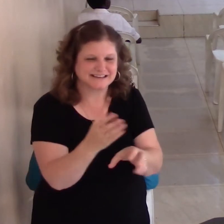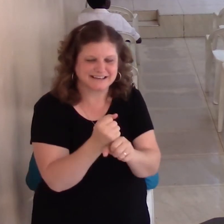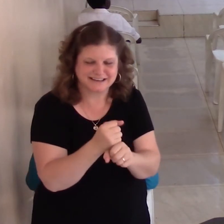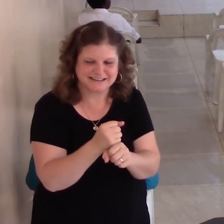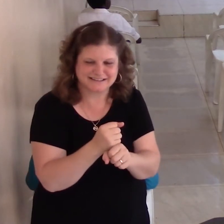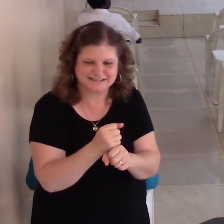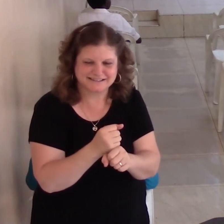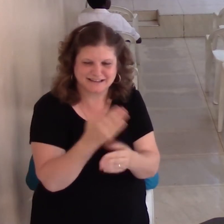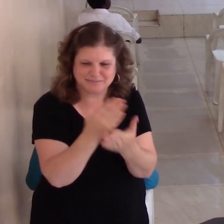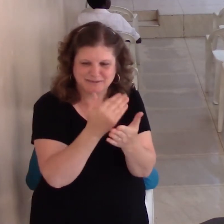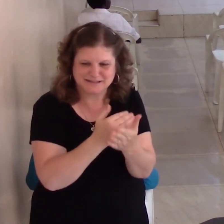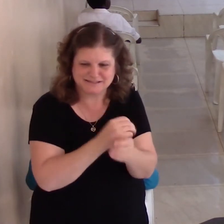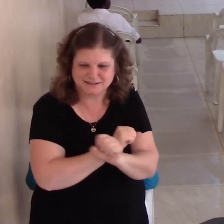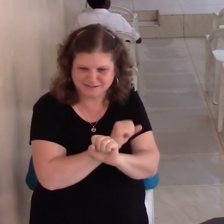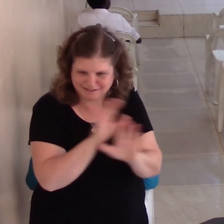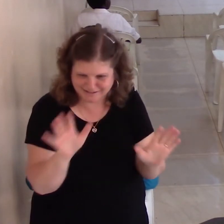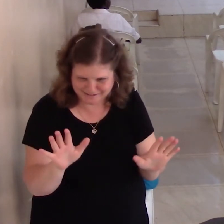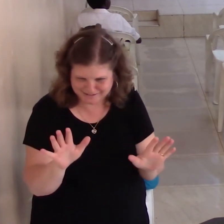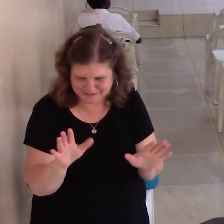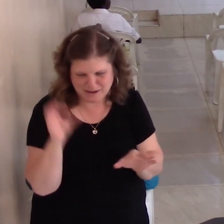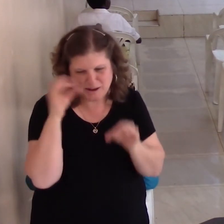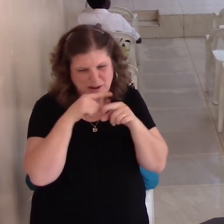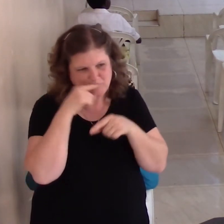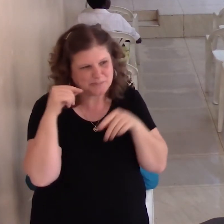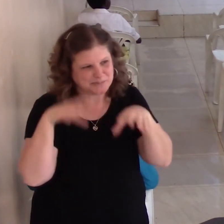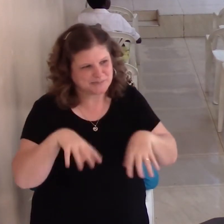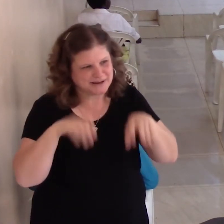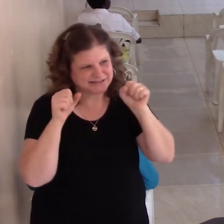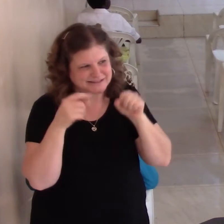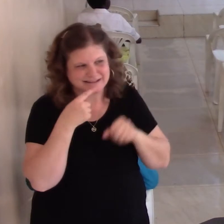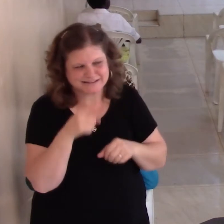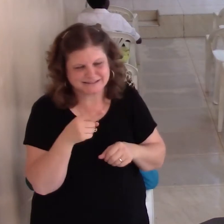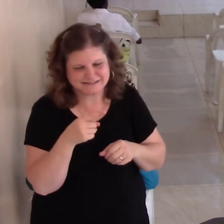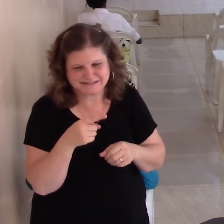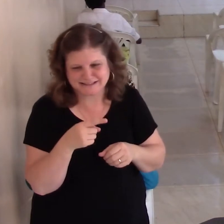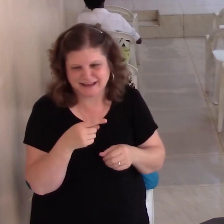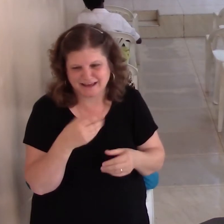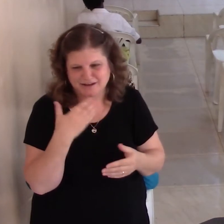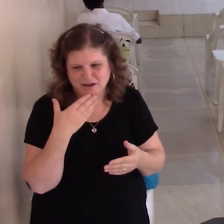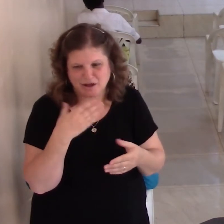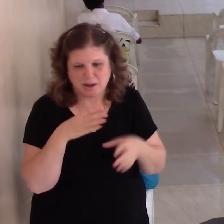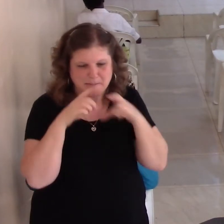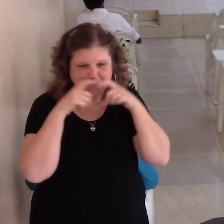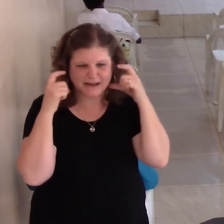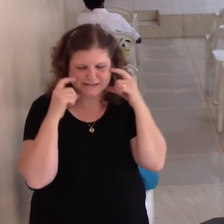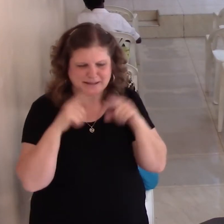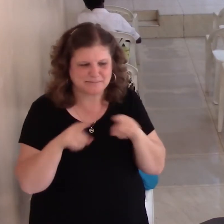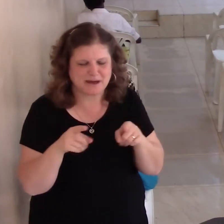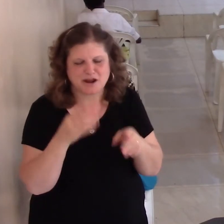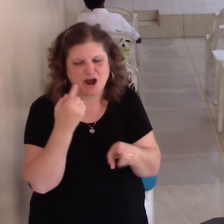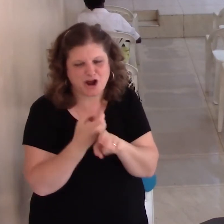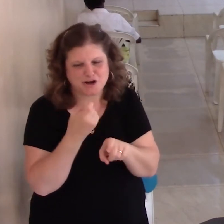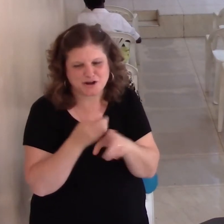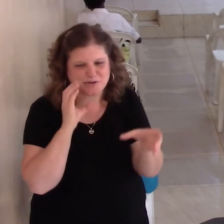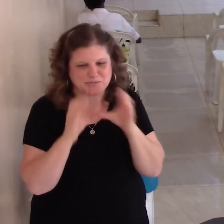But it's very complicated to communicate with people when you're asking for. Okay.